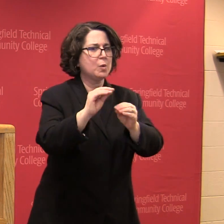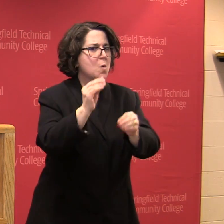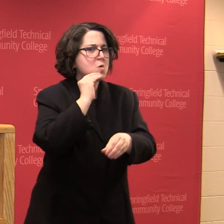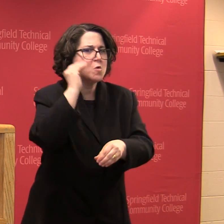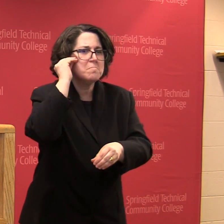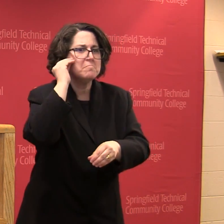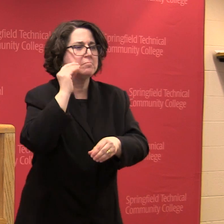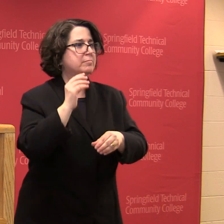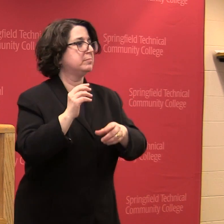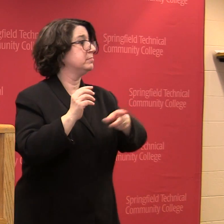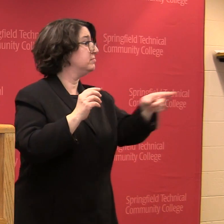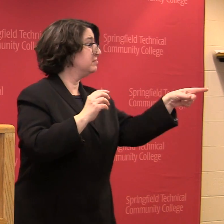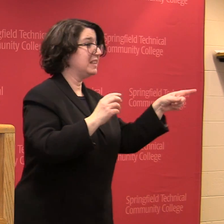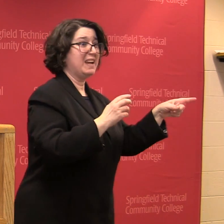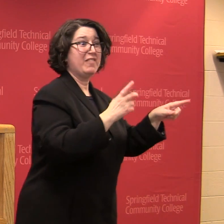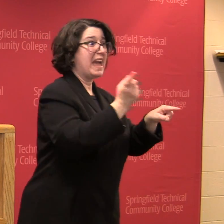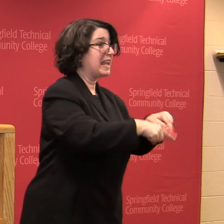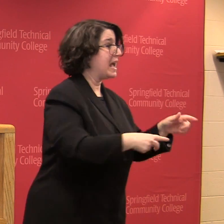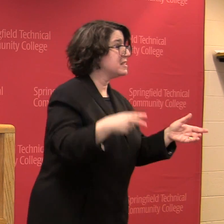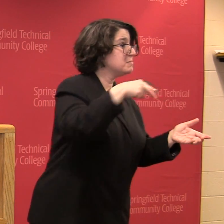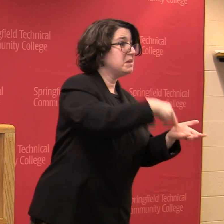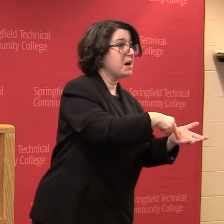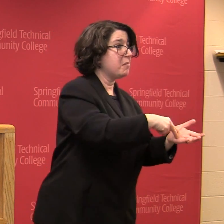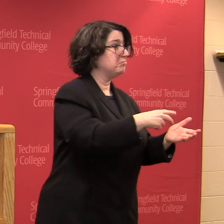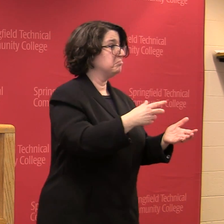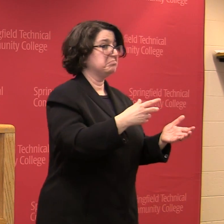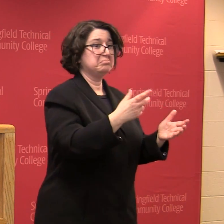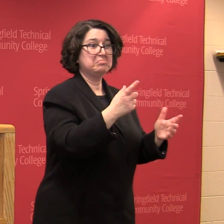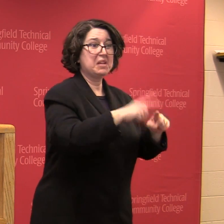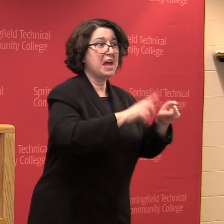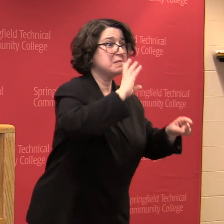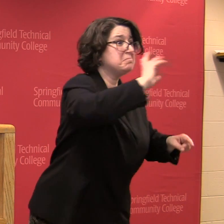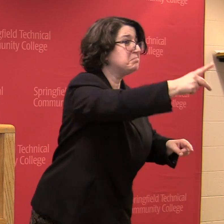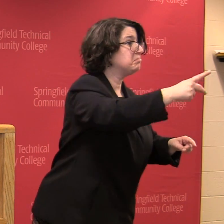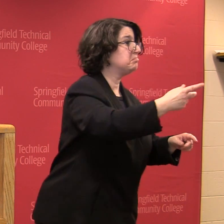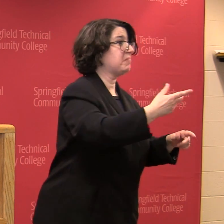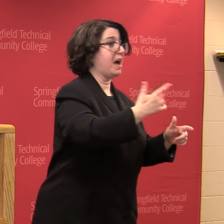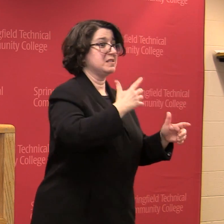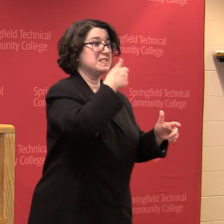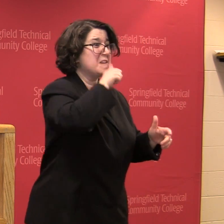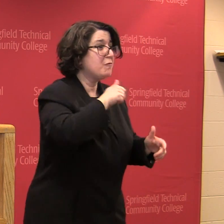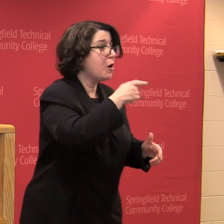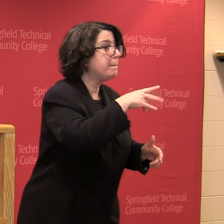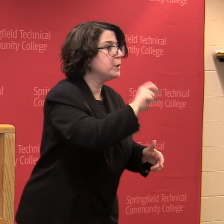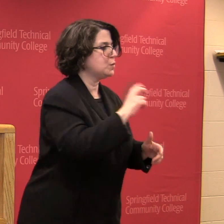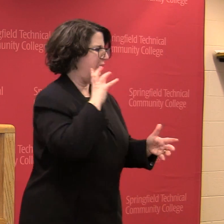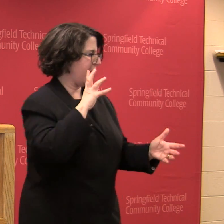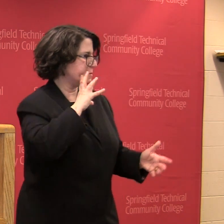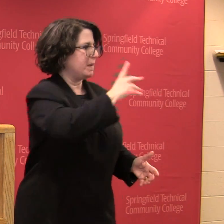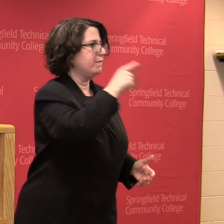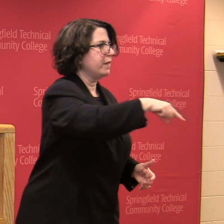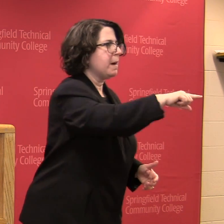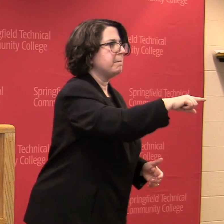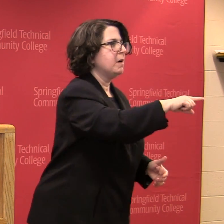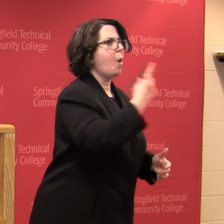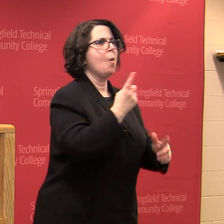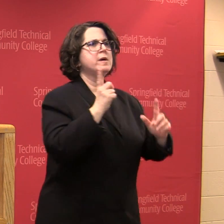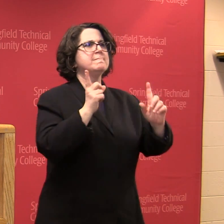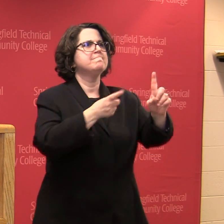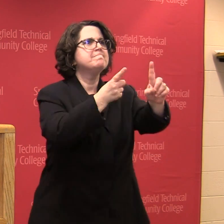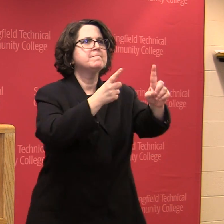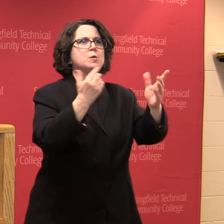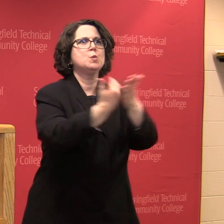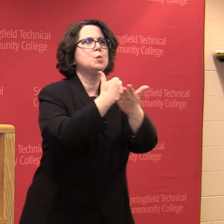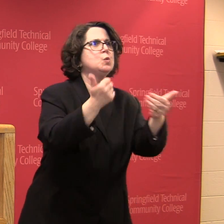those of abuse that can't say anything themselves. I'm always looking for new challenges to work on, new